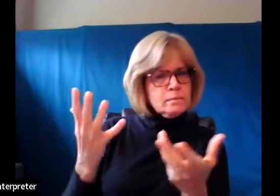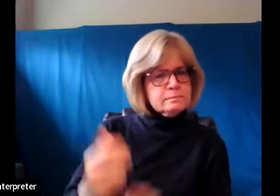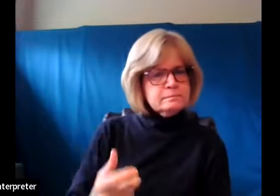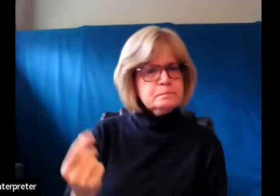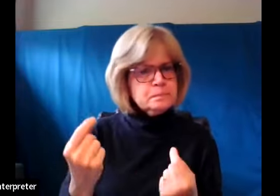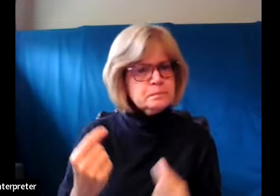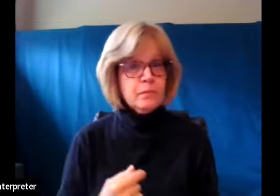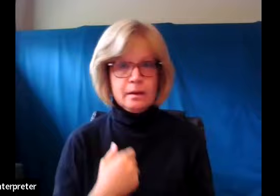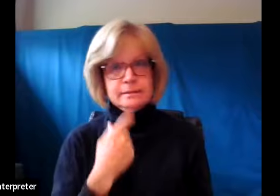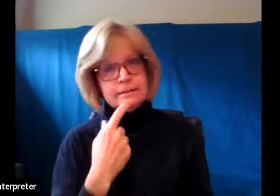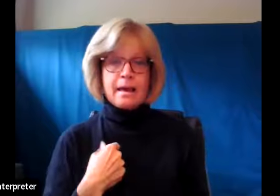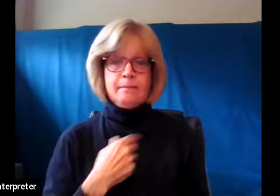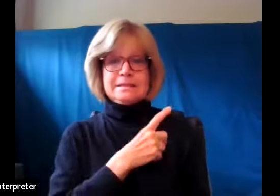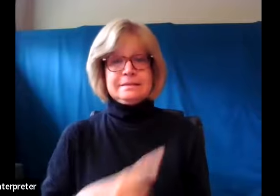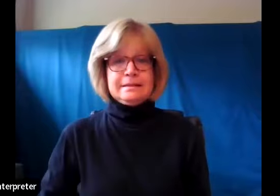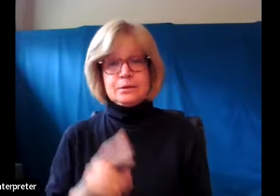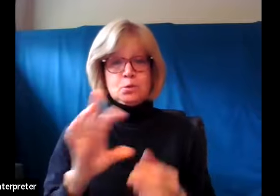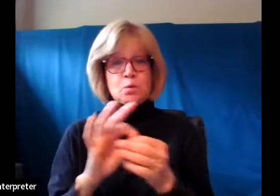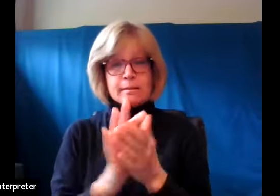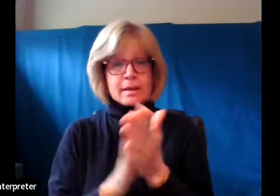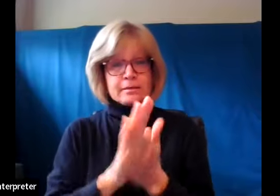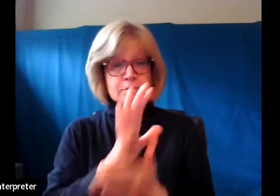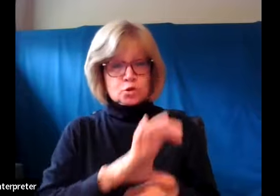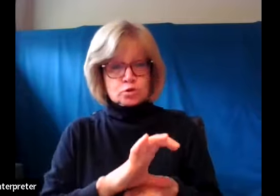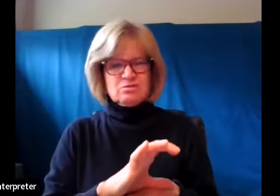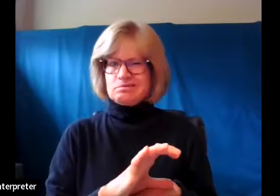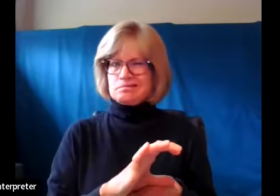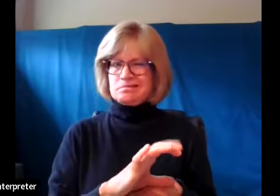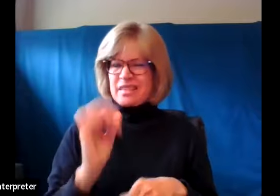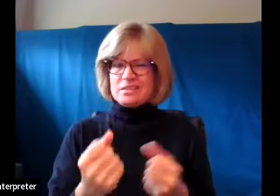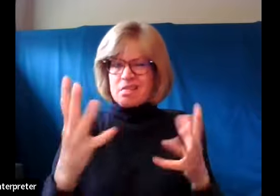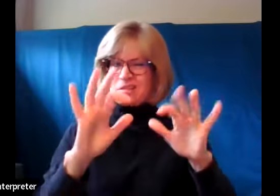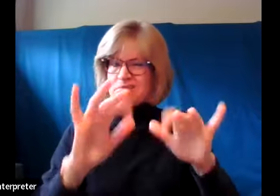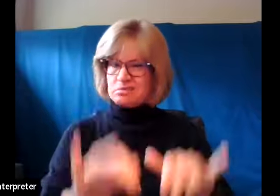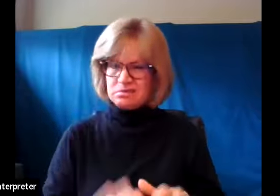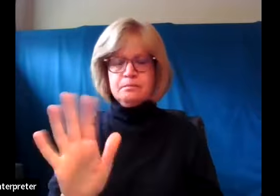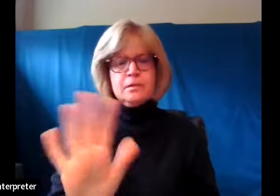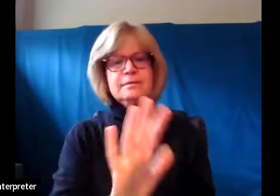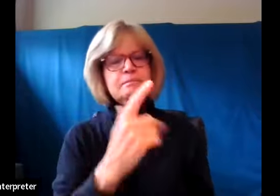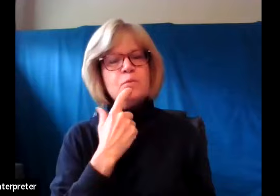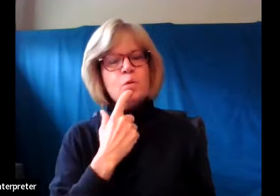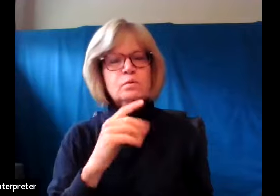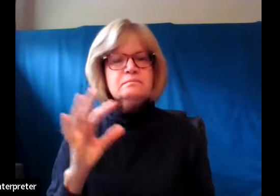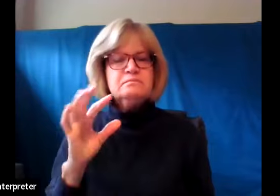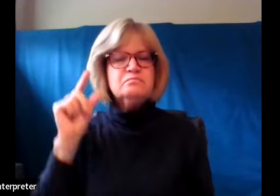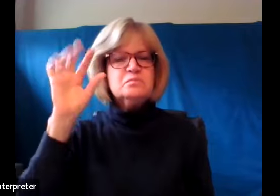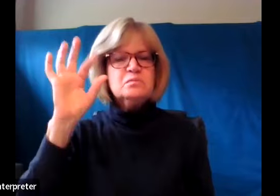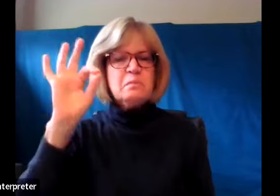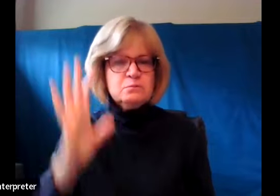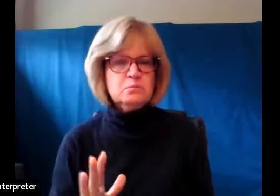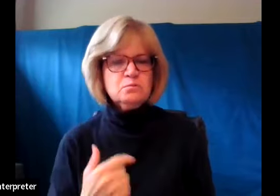So I said, well, I'm a deacon in the United Methodist Church. And then I realized that's an awful lot to type in. So I said, you know, a clergy person.